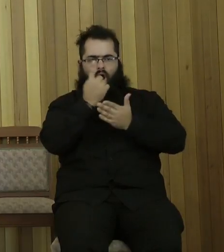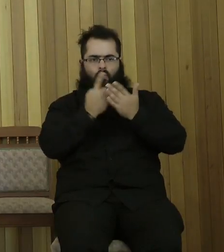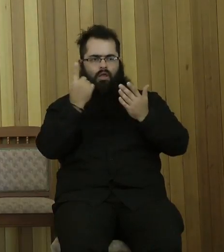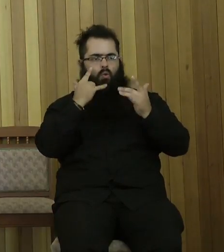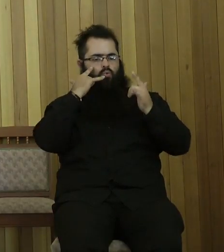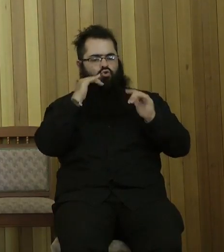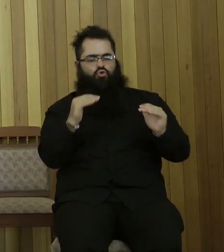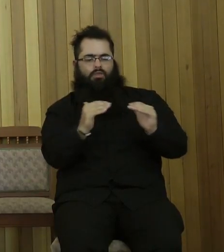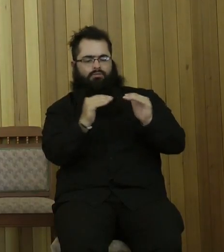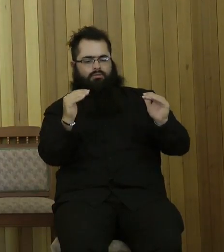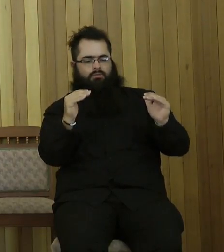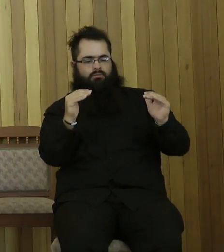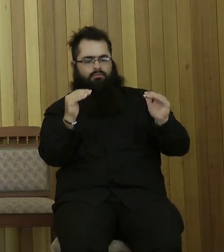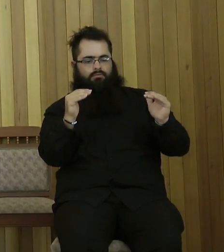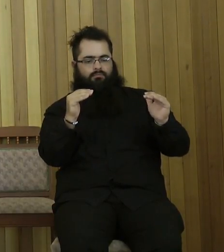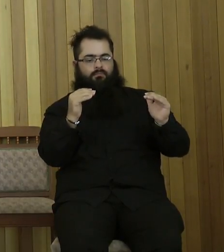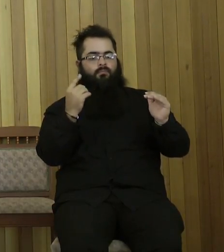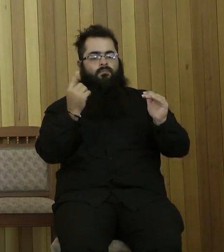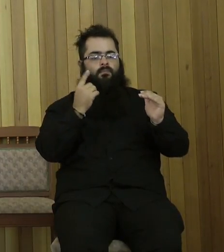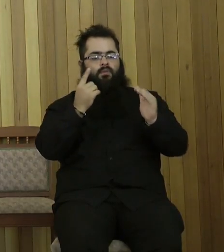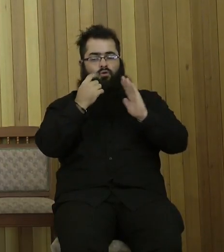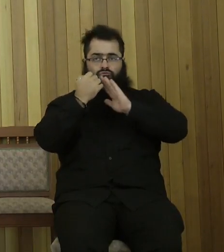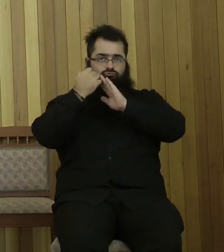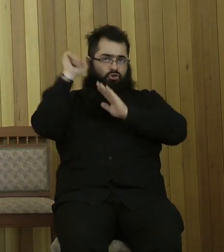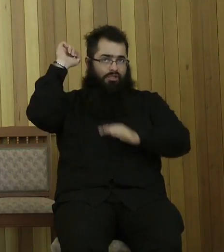Those who wish to reject his mercy, well, you're going to reap